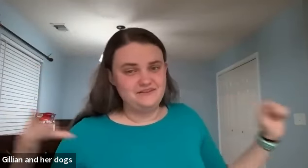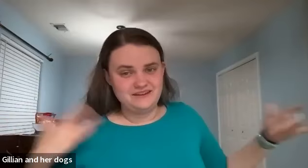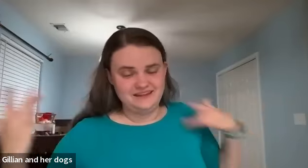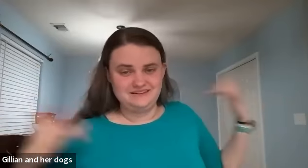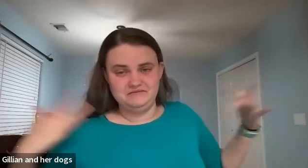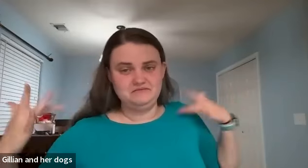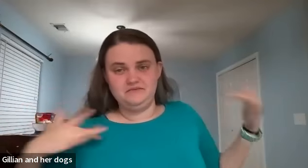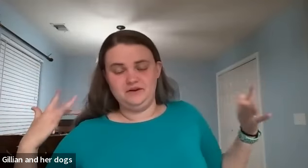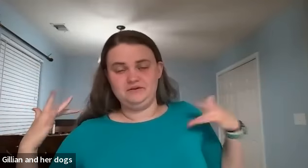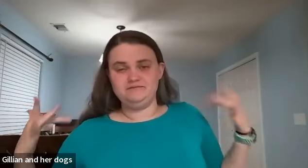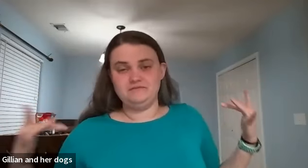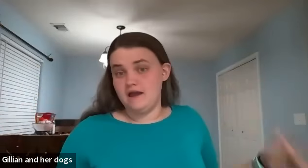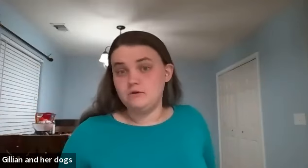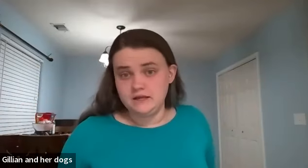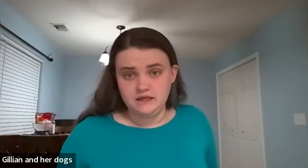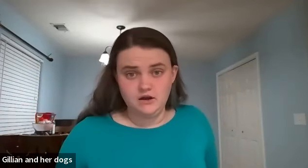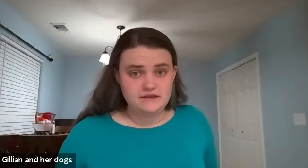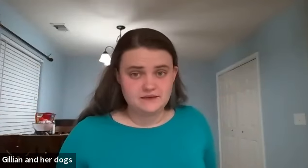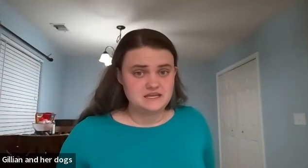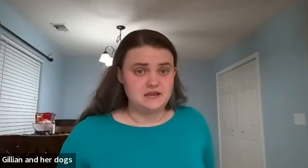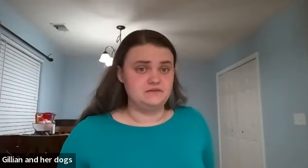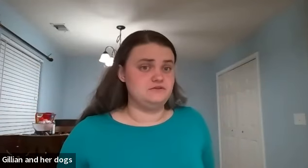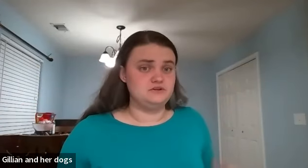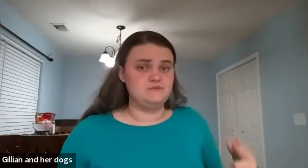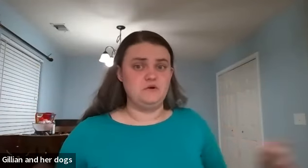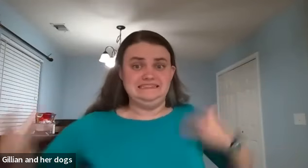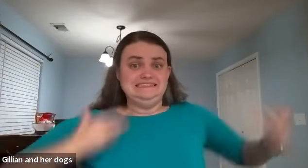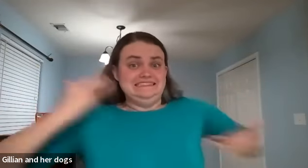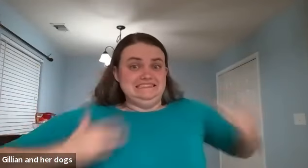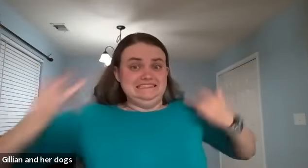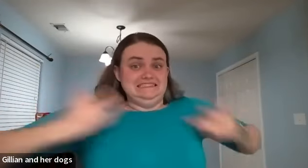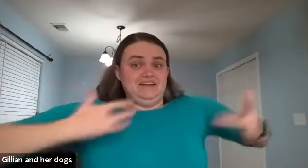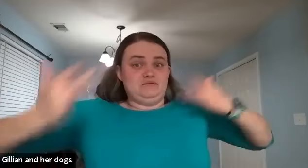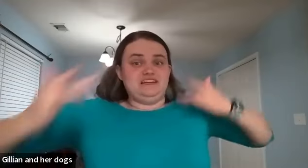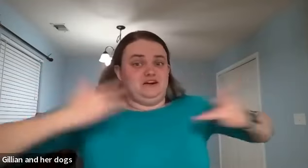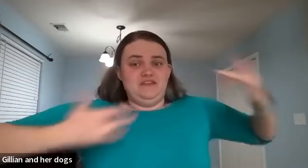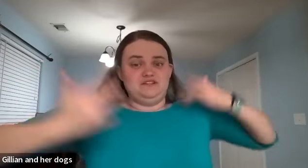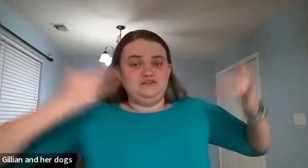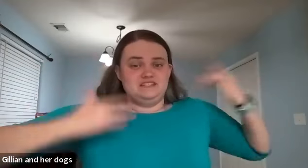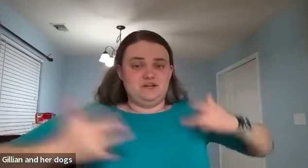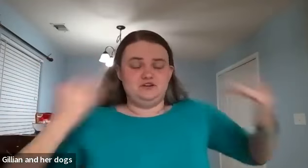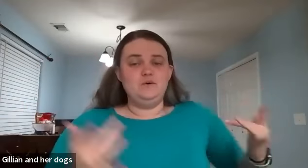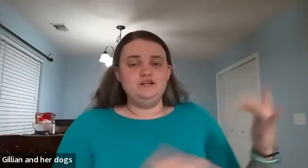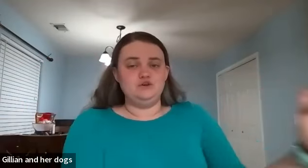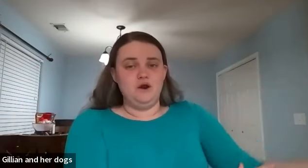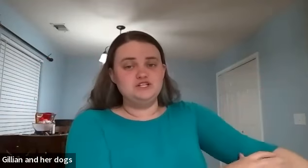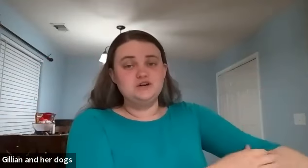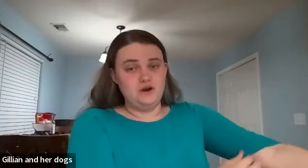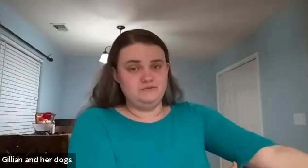off like for halloween all they kept saying that thursday before us they would sit here and they would do this i'm like you're going to hurt your arm